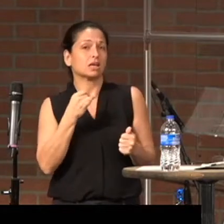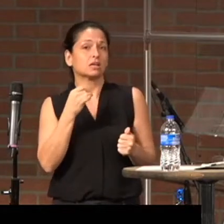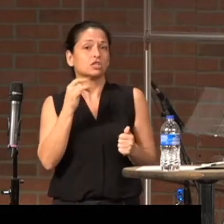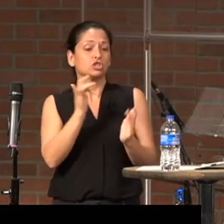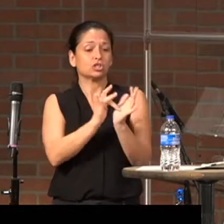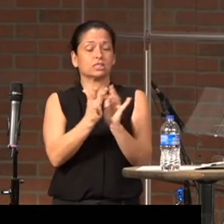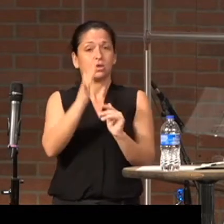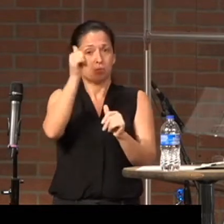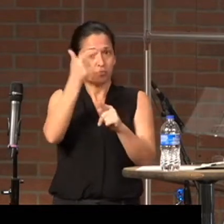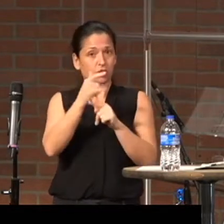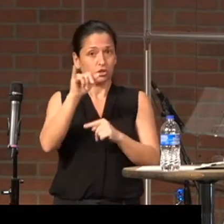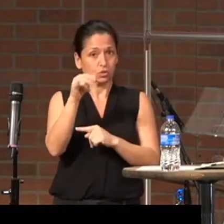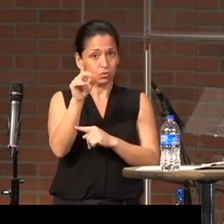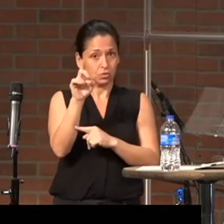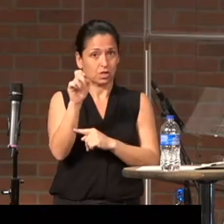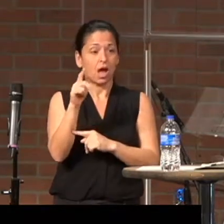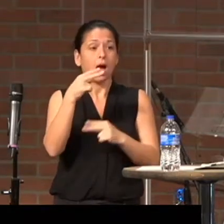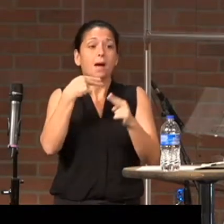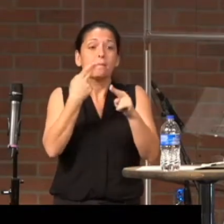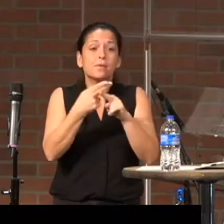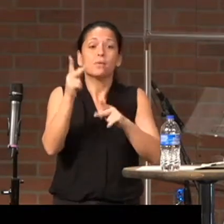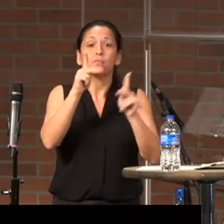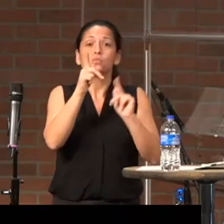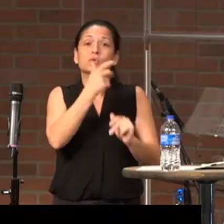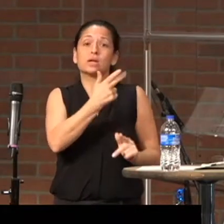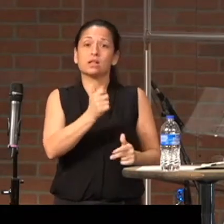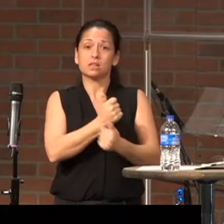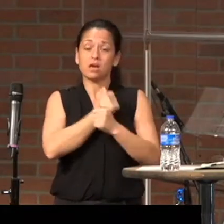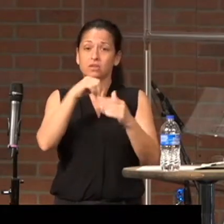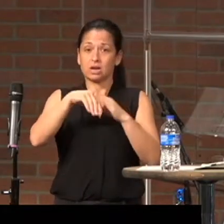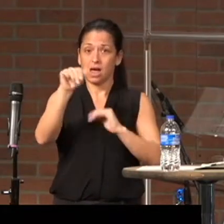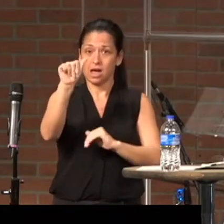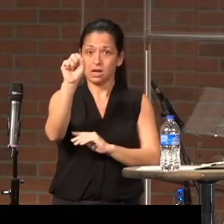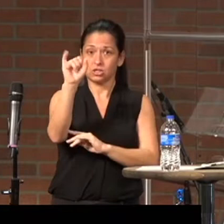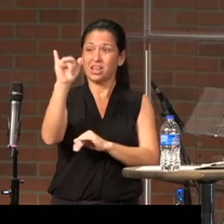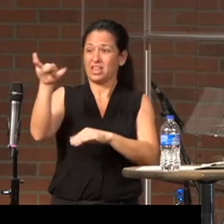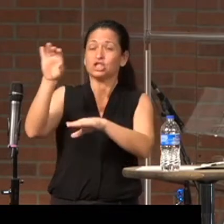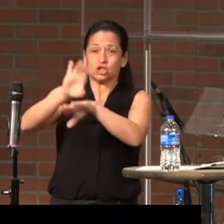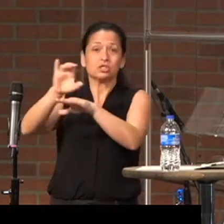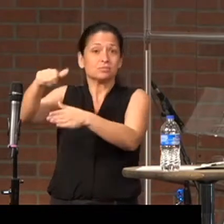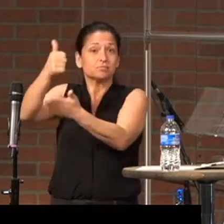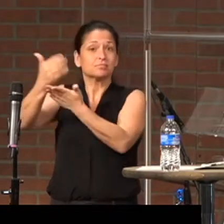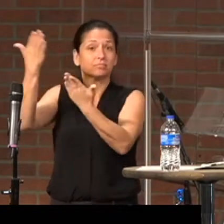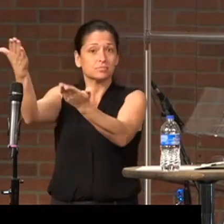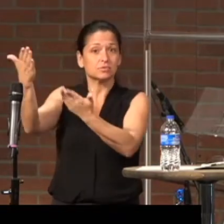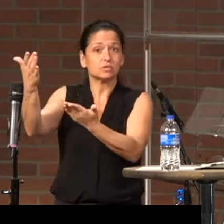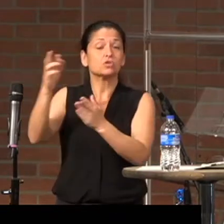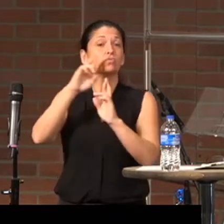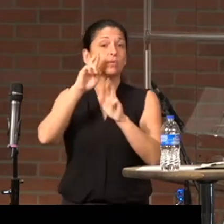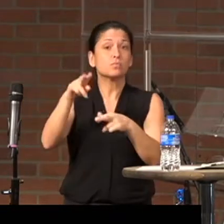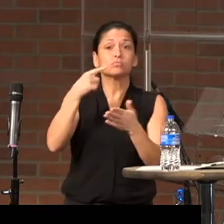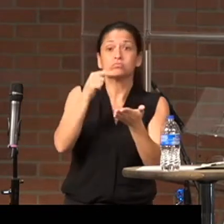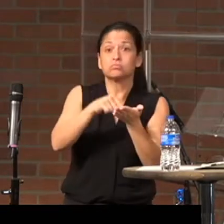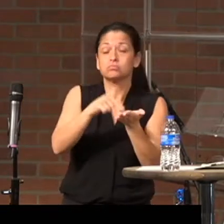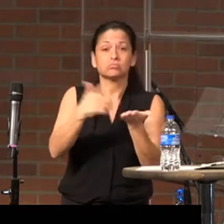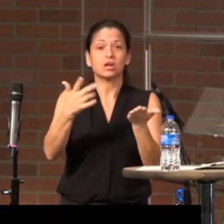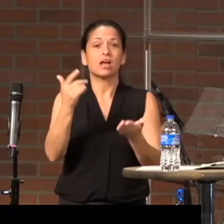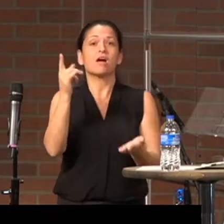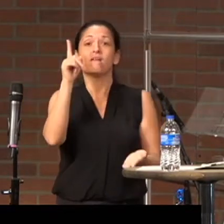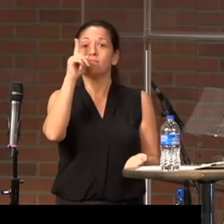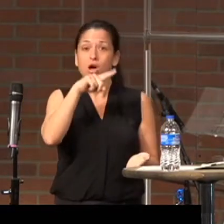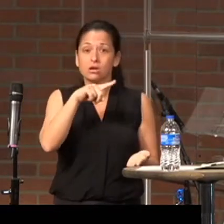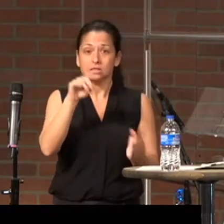people that he loves in Asia and a church that he planted there. And the report is this. Hey, there are false teachers